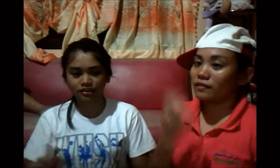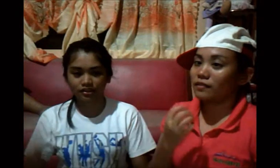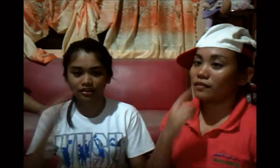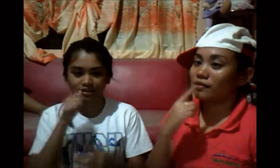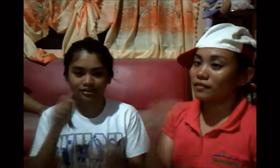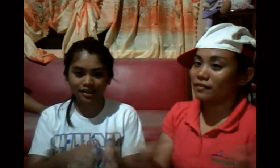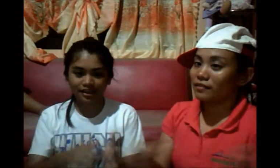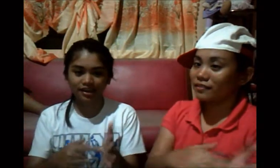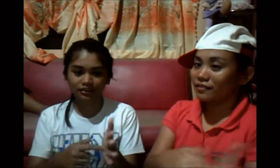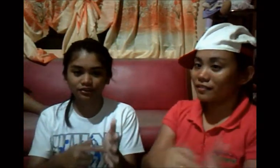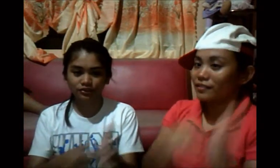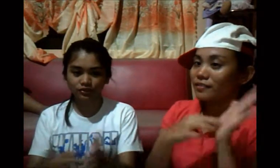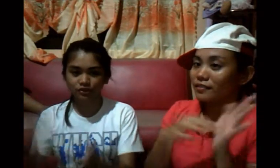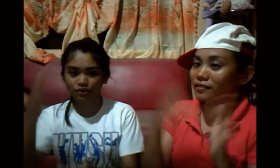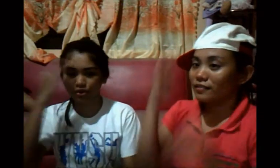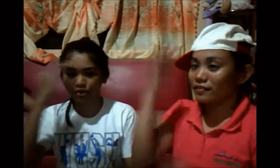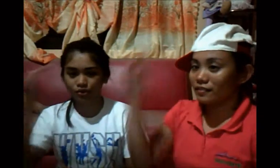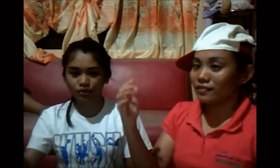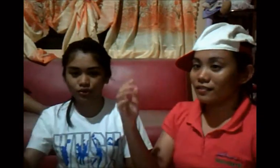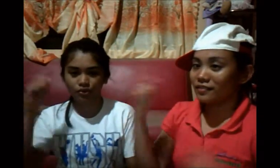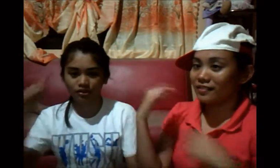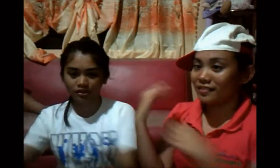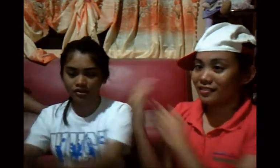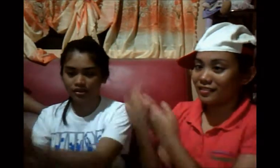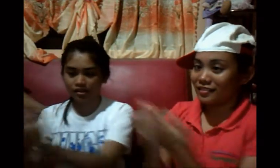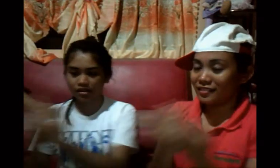it takes to love your mind.